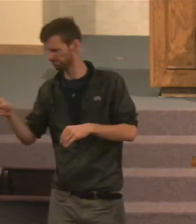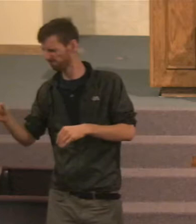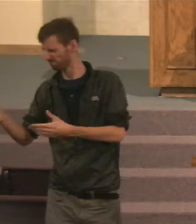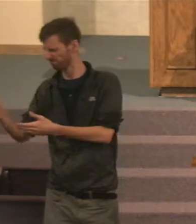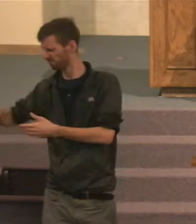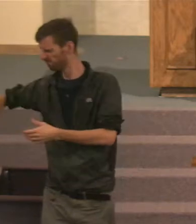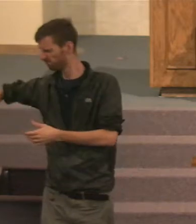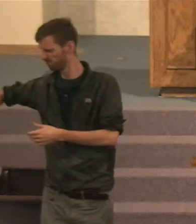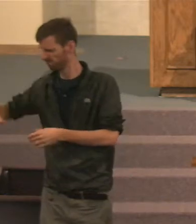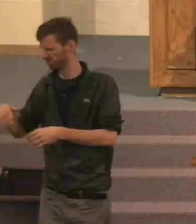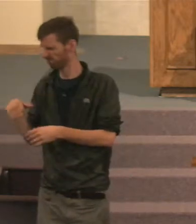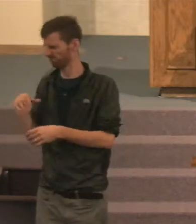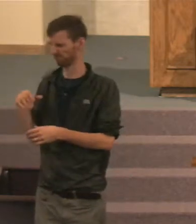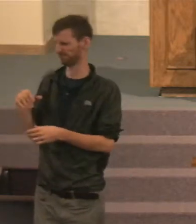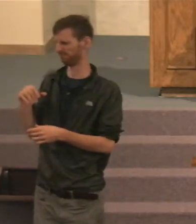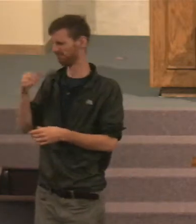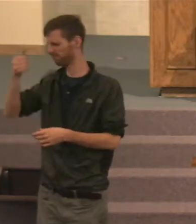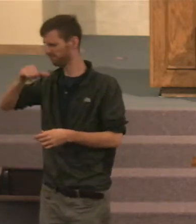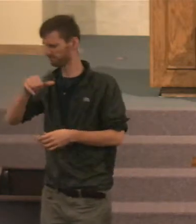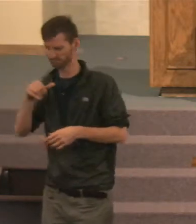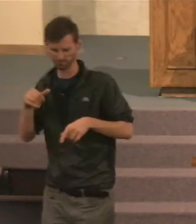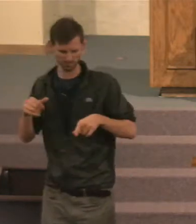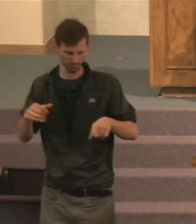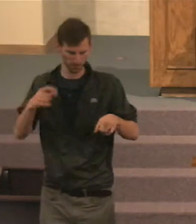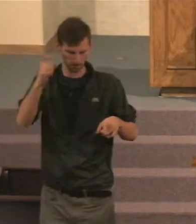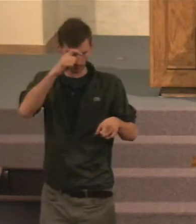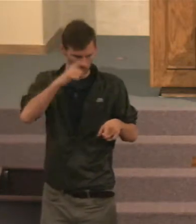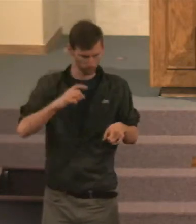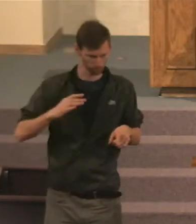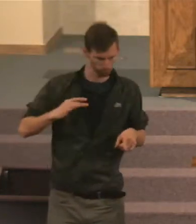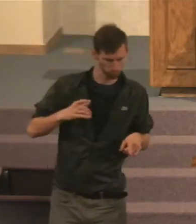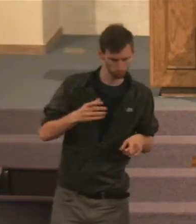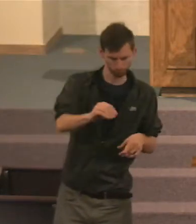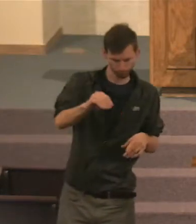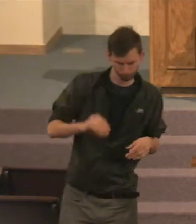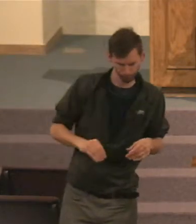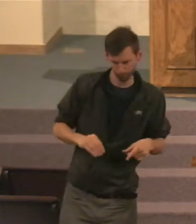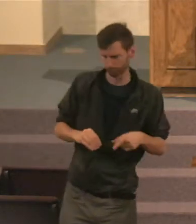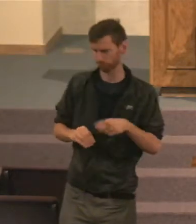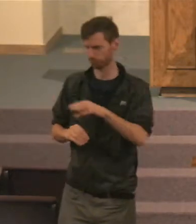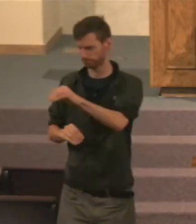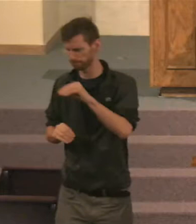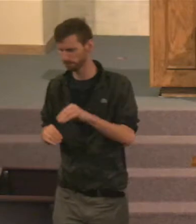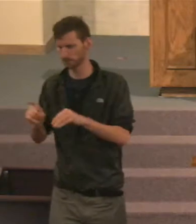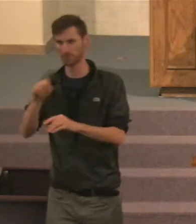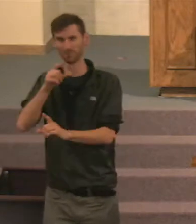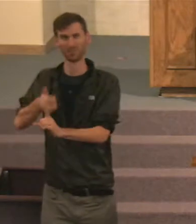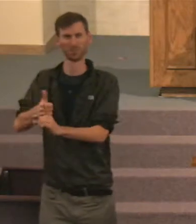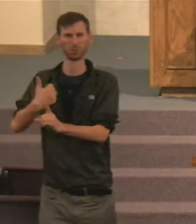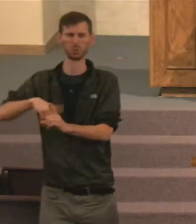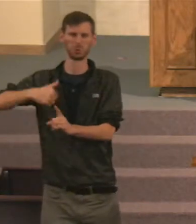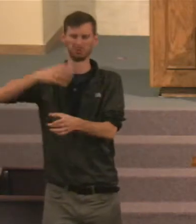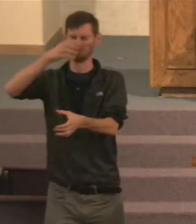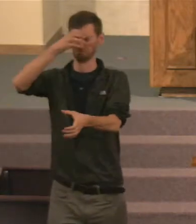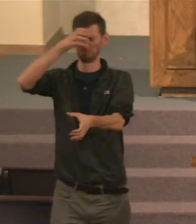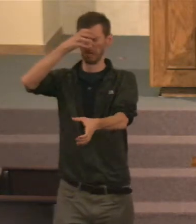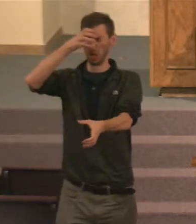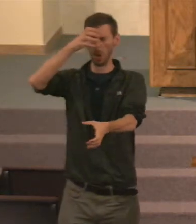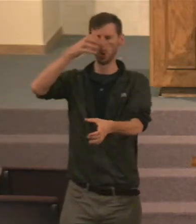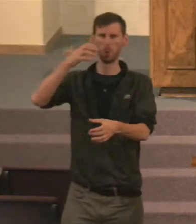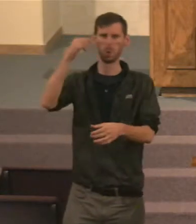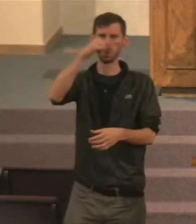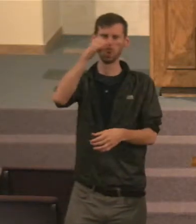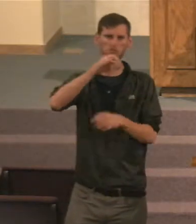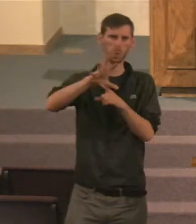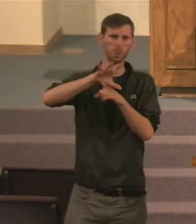Solomon was a scholar, And people needed to understand, That he's a man, was well qualified, To be a teacher, To instruct people, In